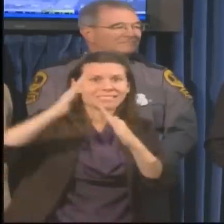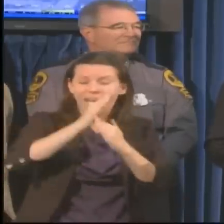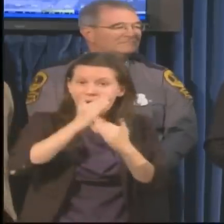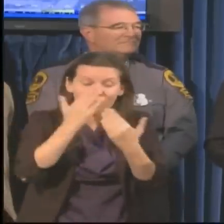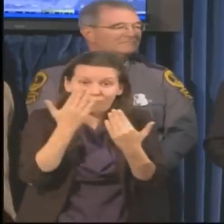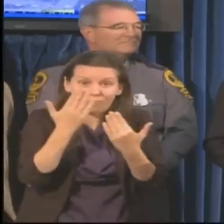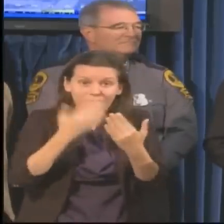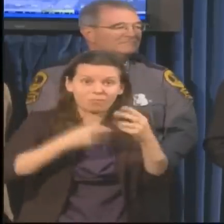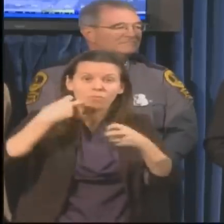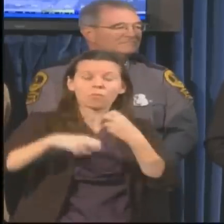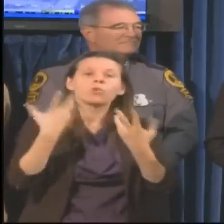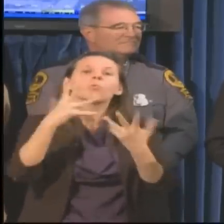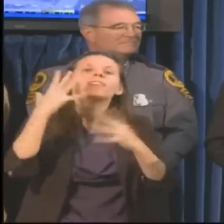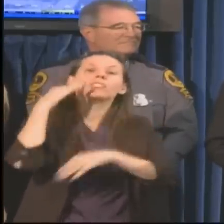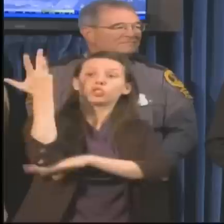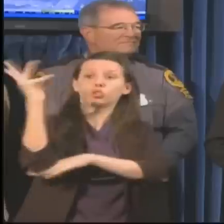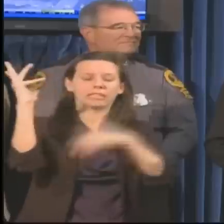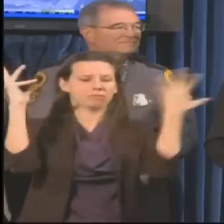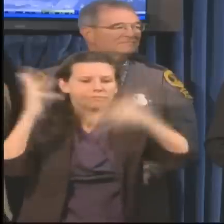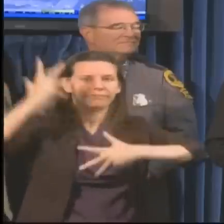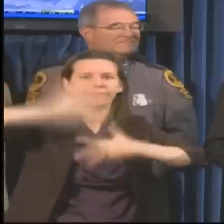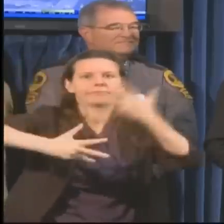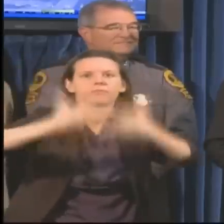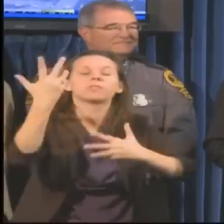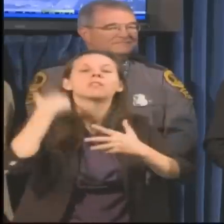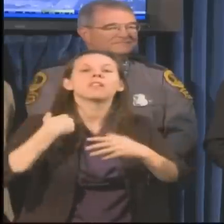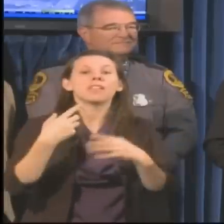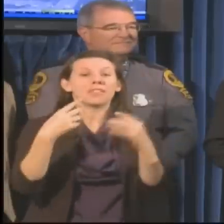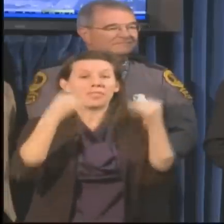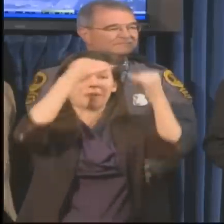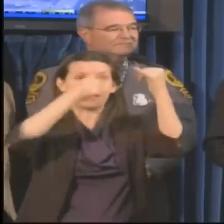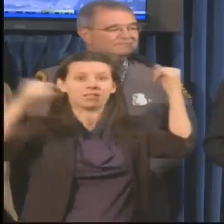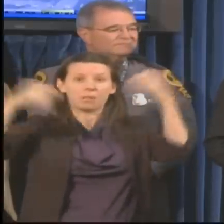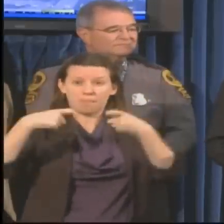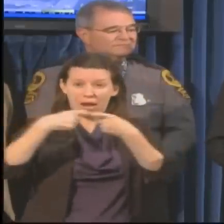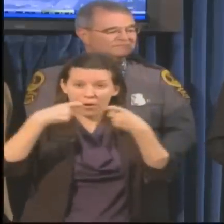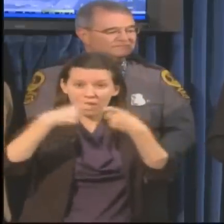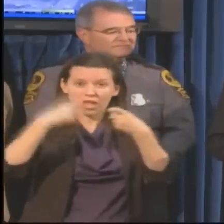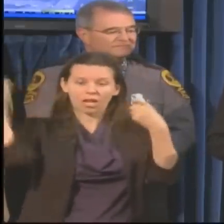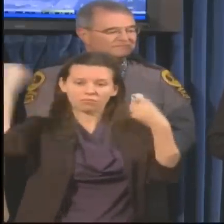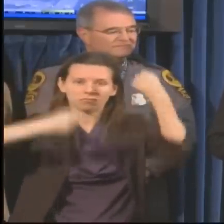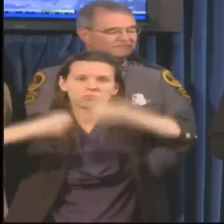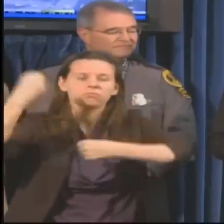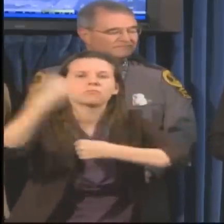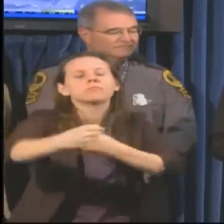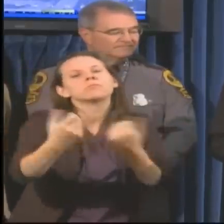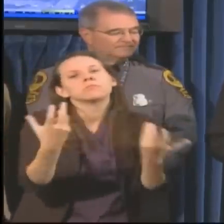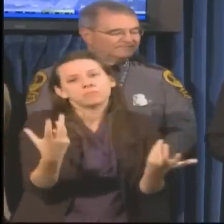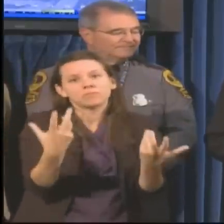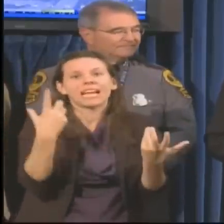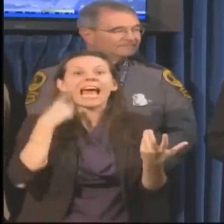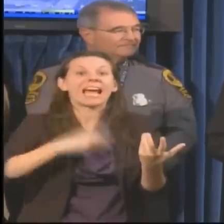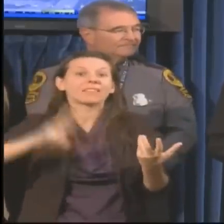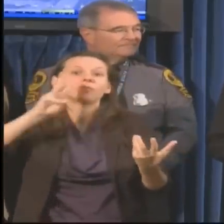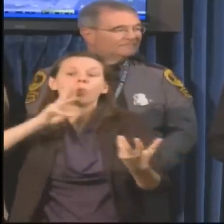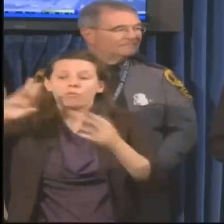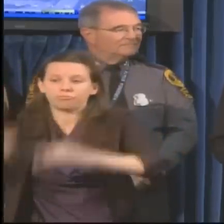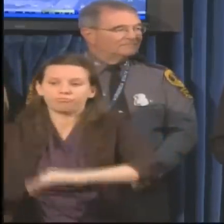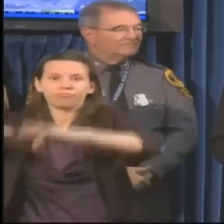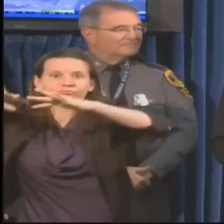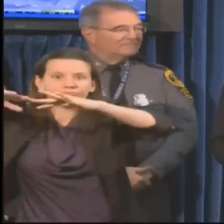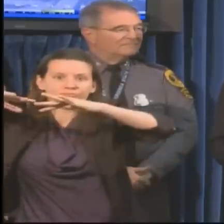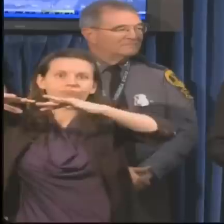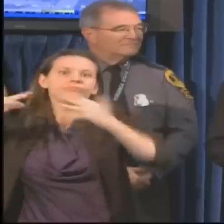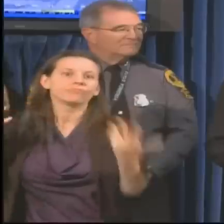downed power lines, tidal flooding that poses the greatest risk to public safety. We're